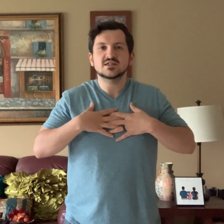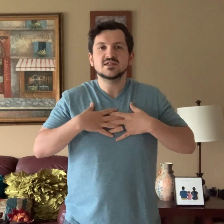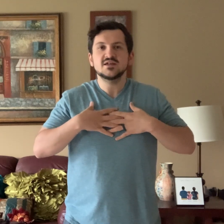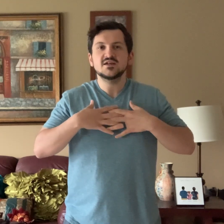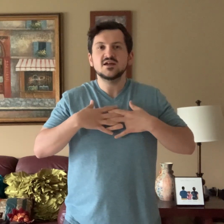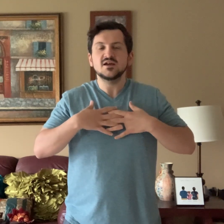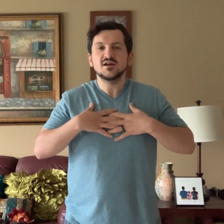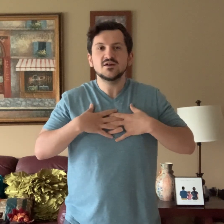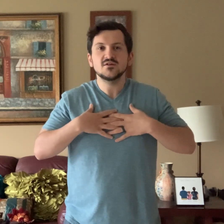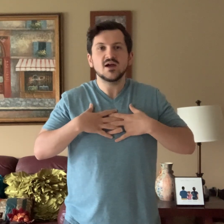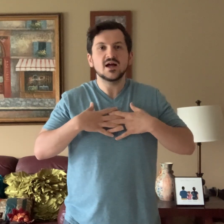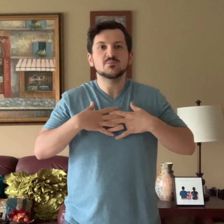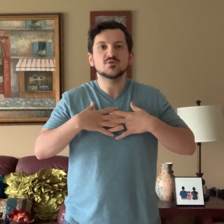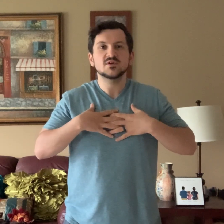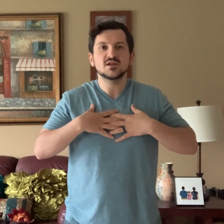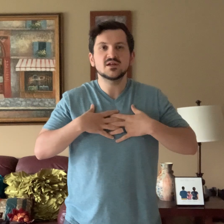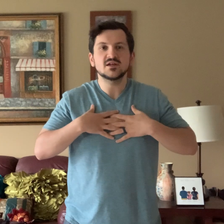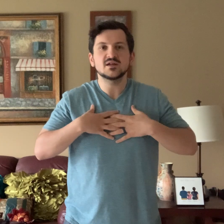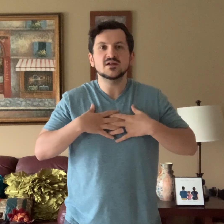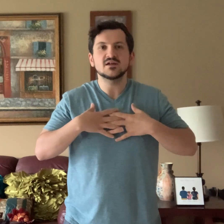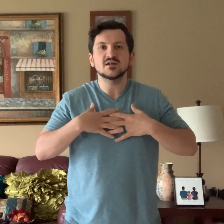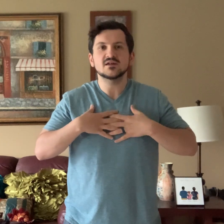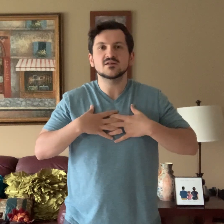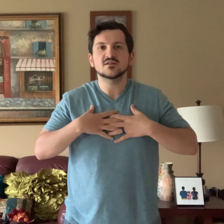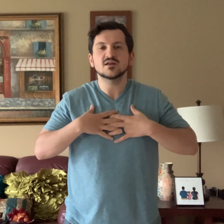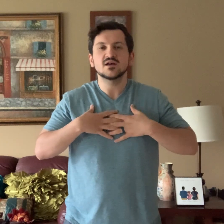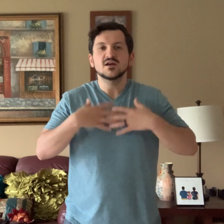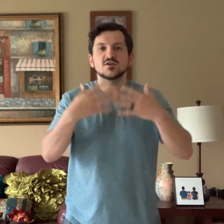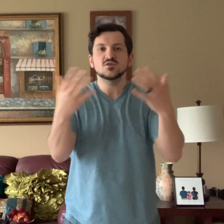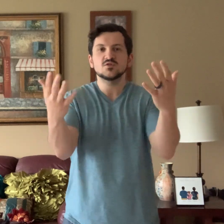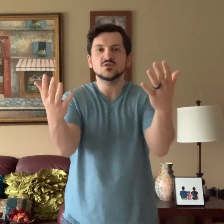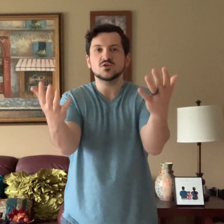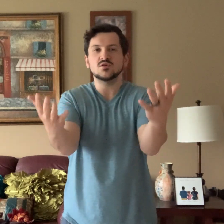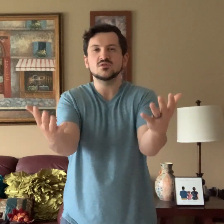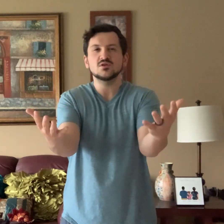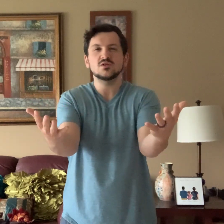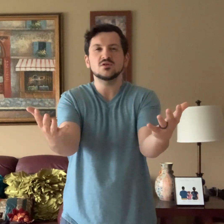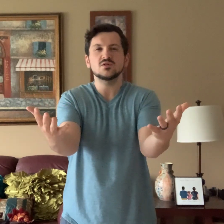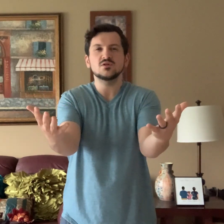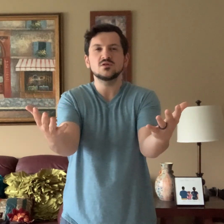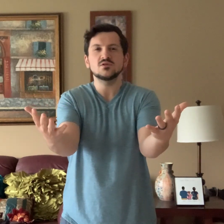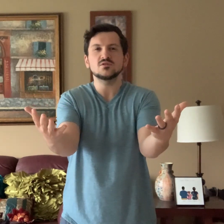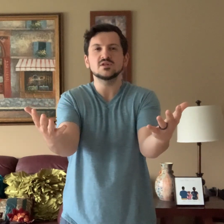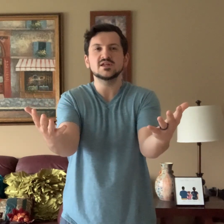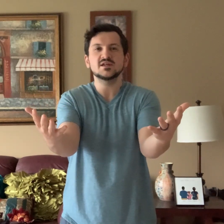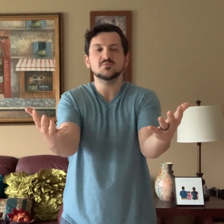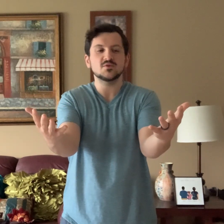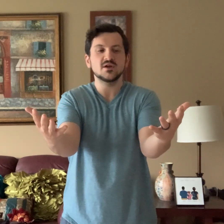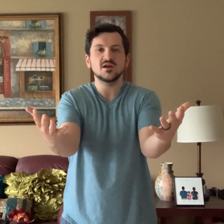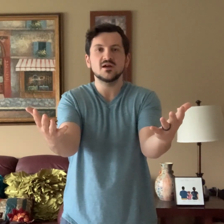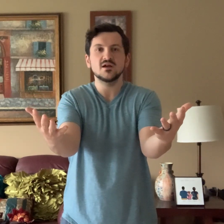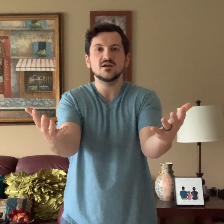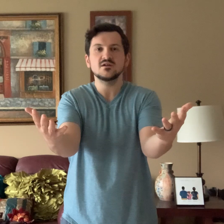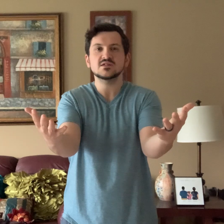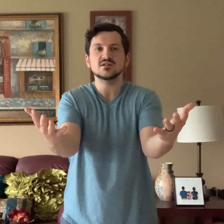the air I breathe your holy presence